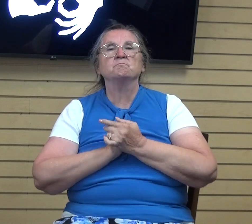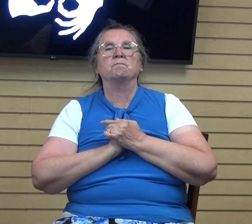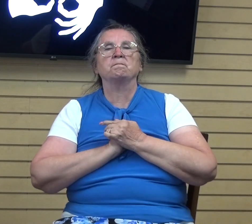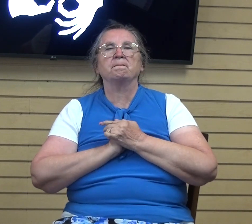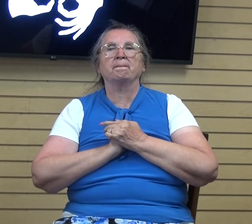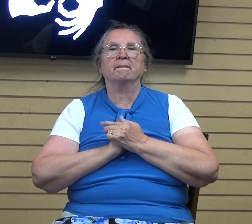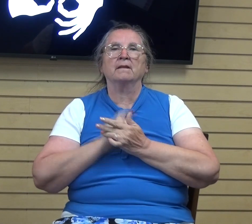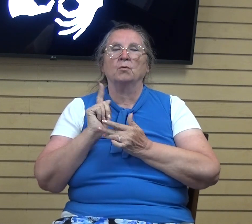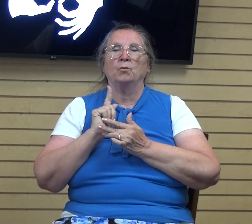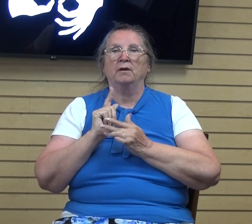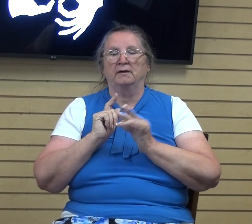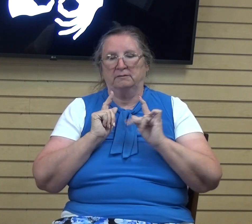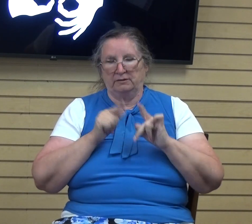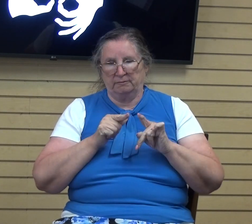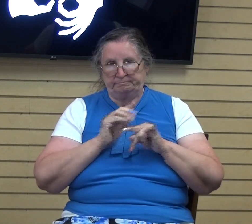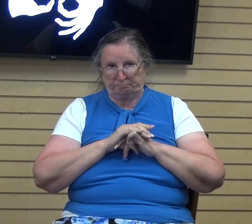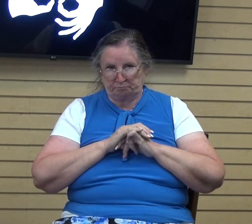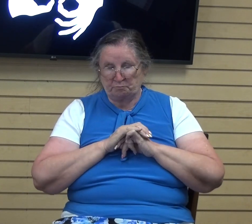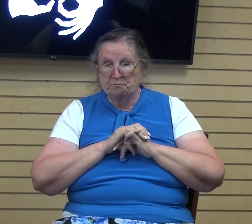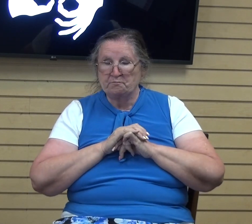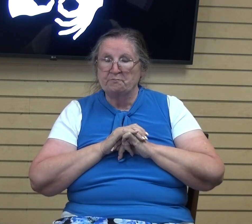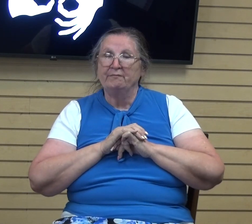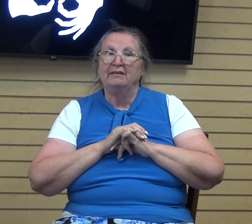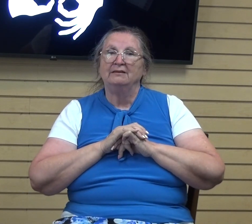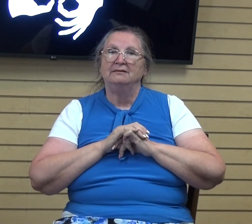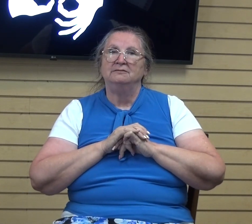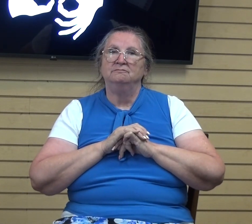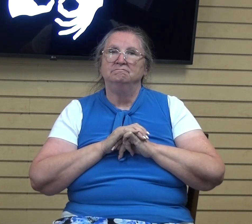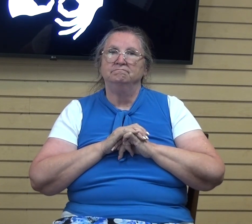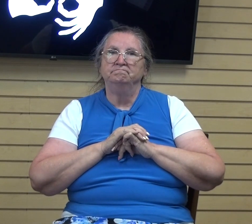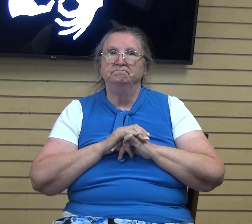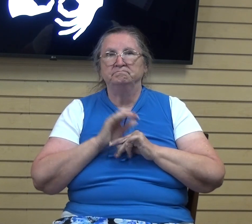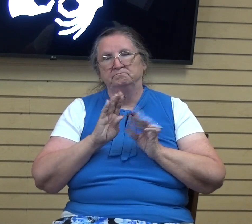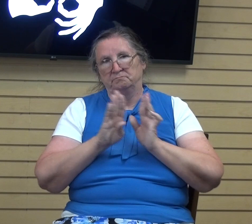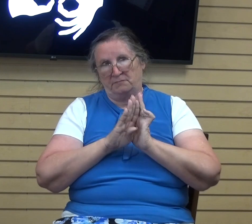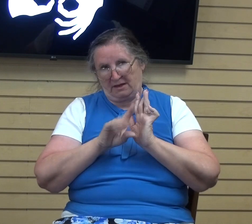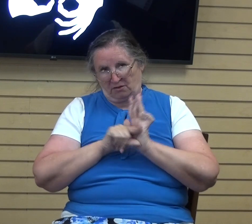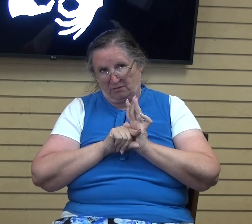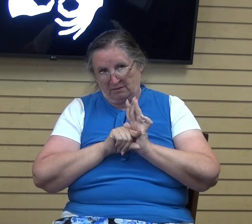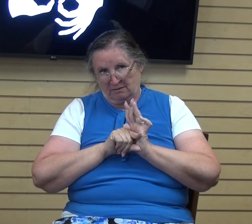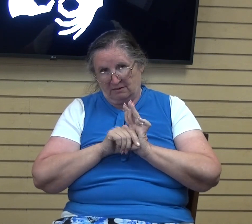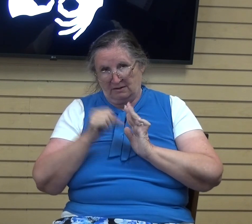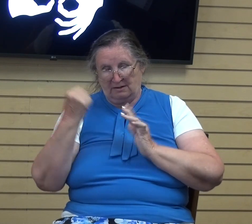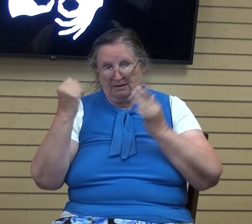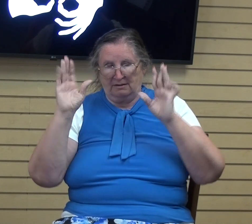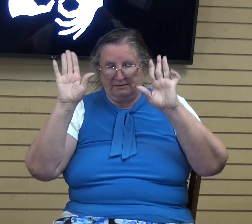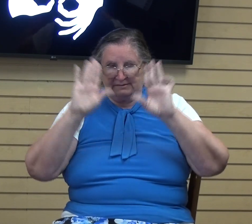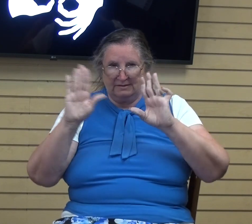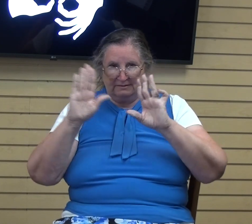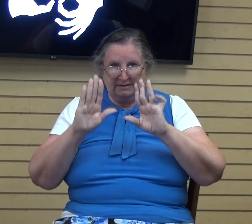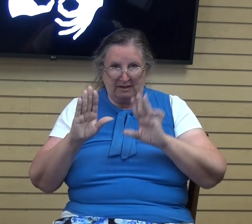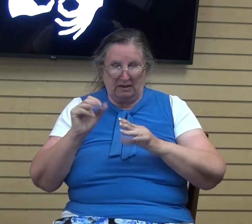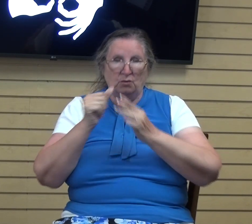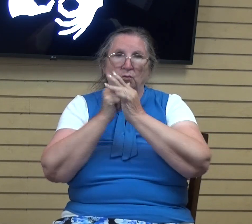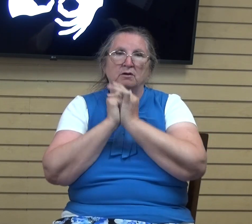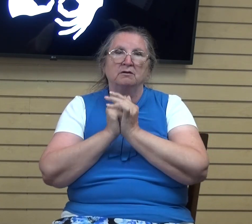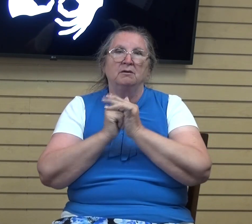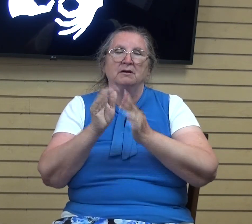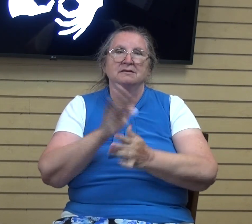I'm going to go is, um, I'll kind of give you the background Sunday in worship. We sang a song in the morning and it said,